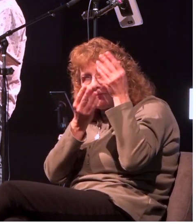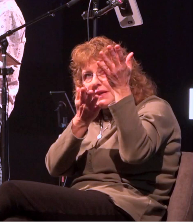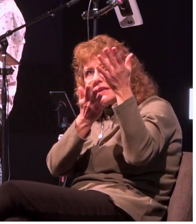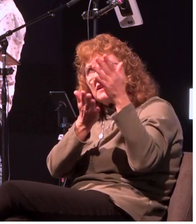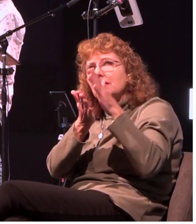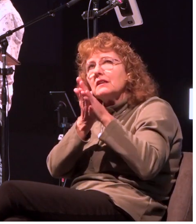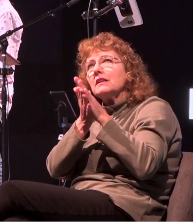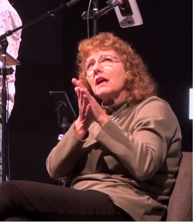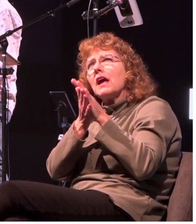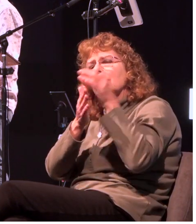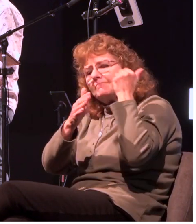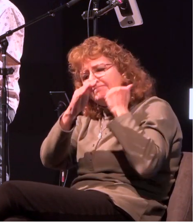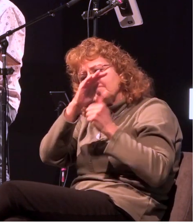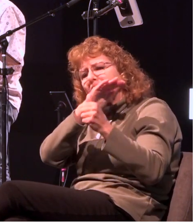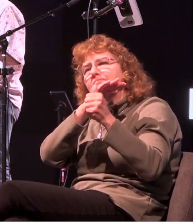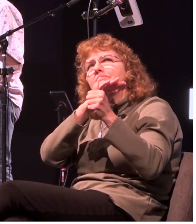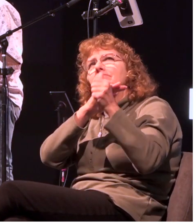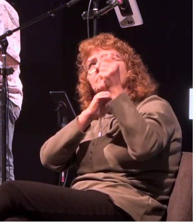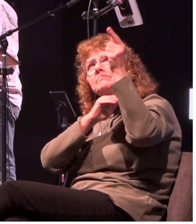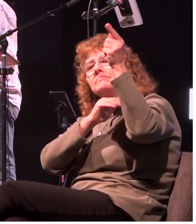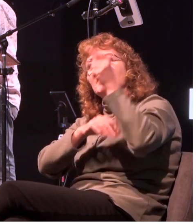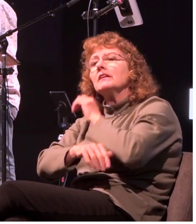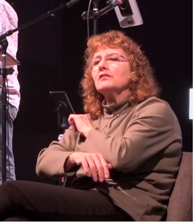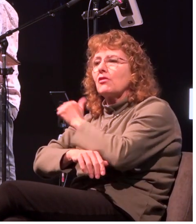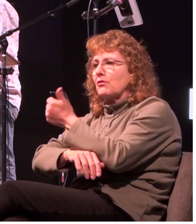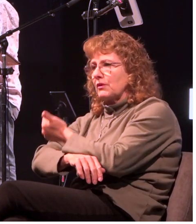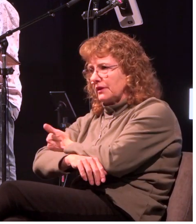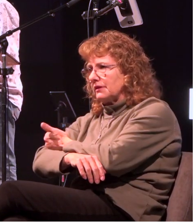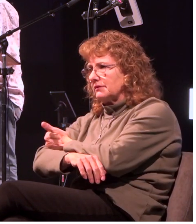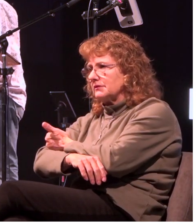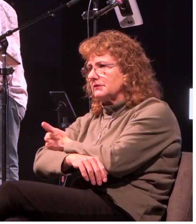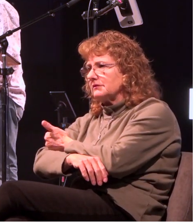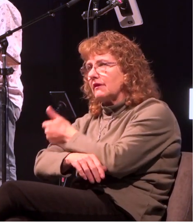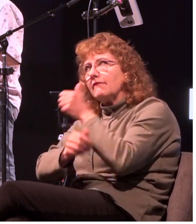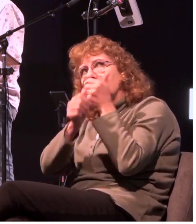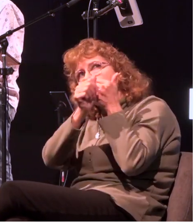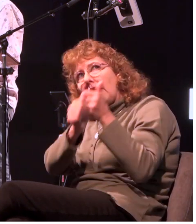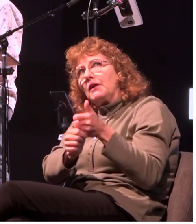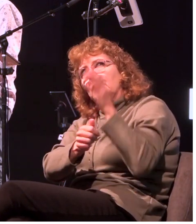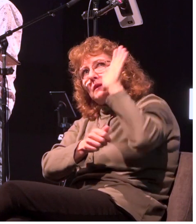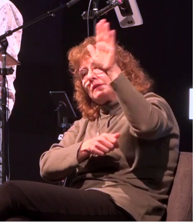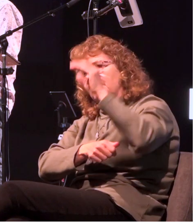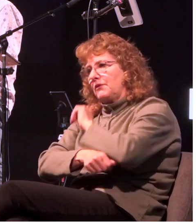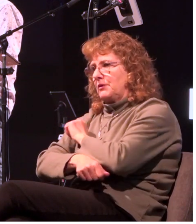subservient under the authority in which he uh was placed right um